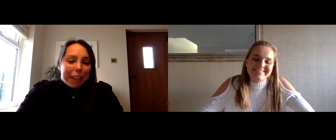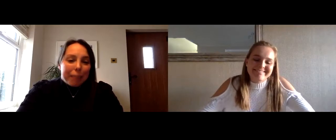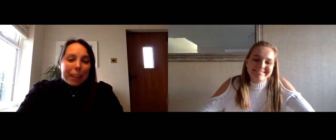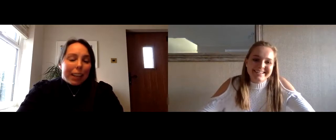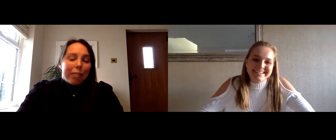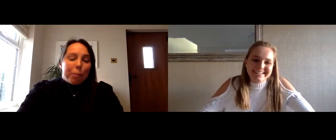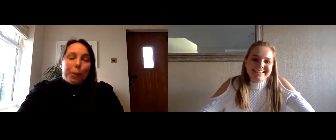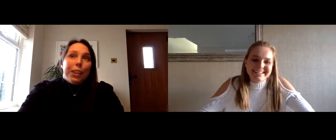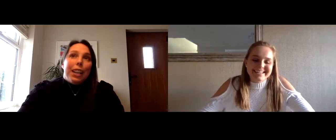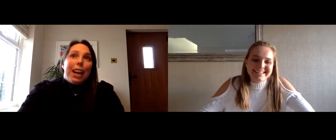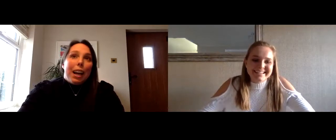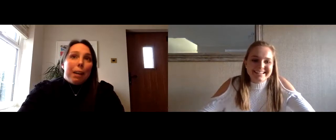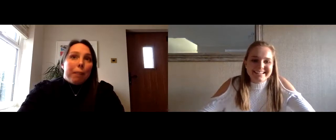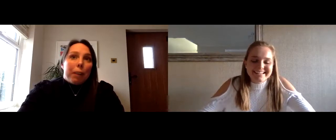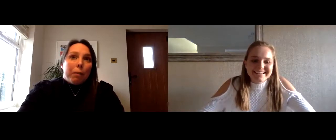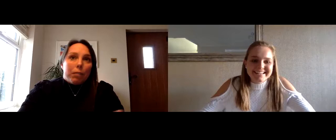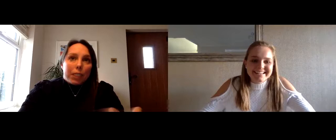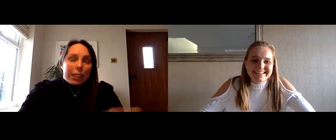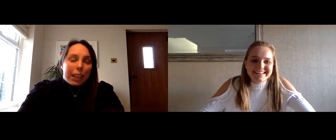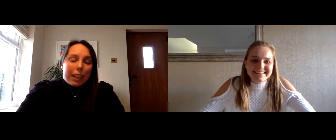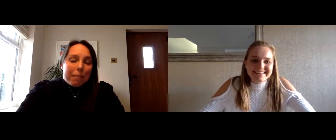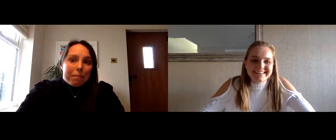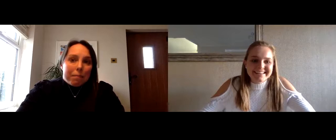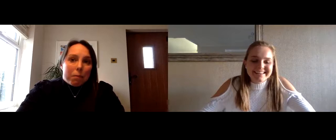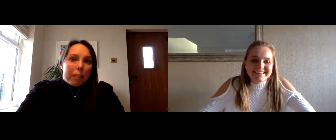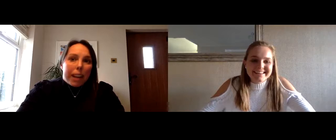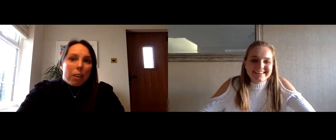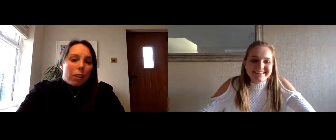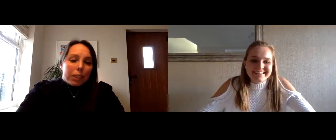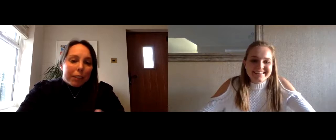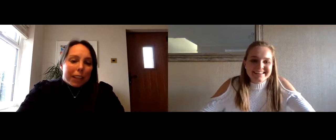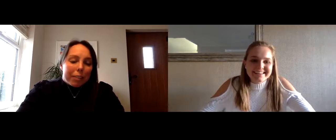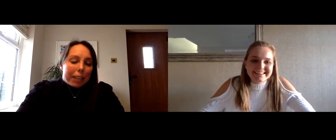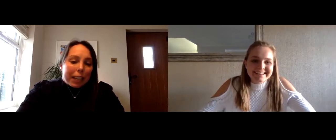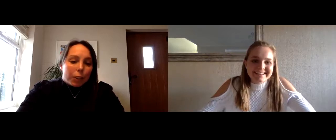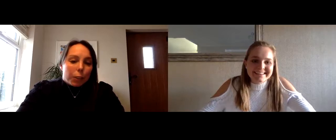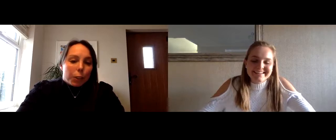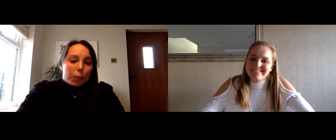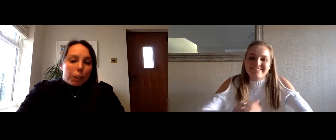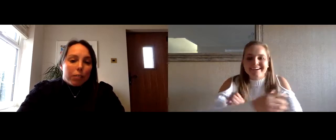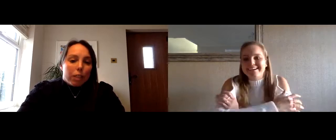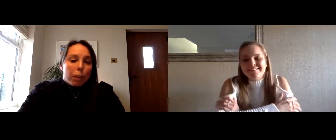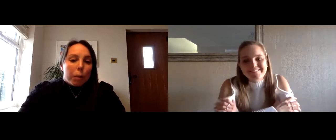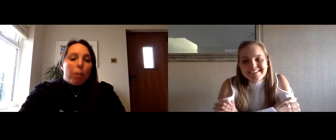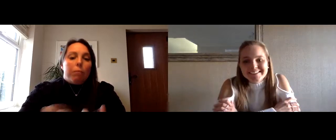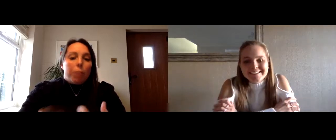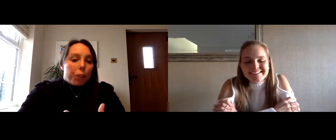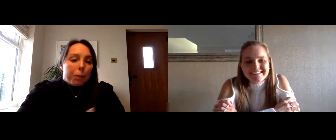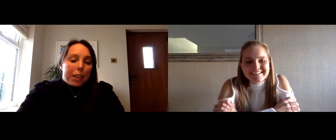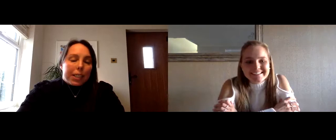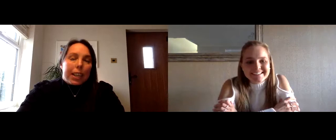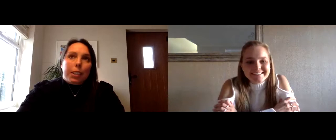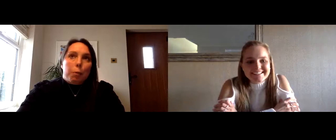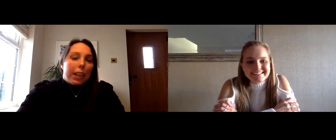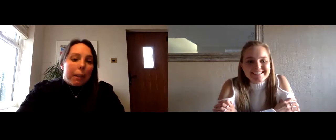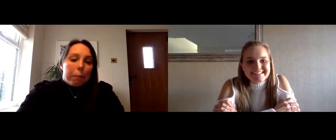um in liverpool and and um we've now got something like 3 000 children on the program doing